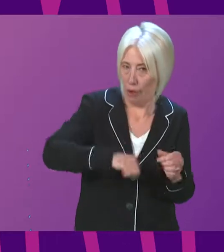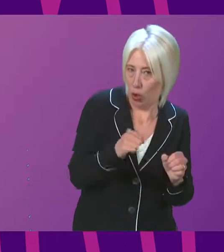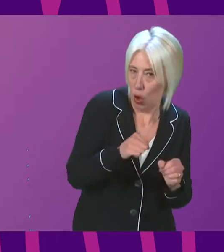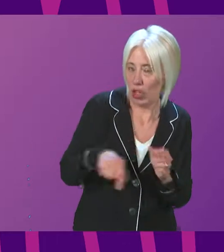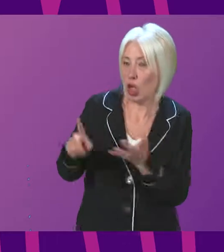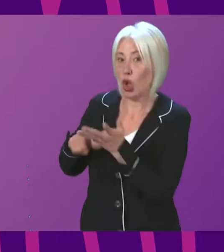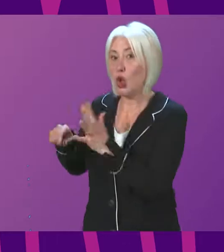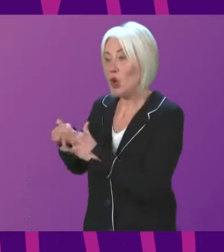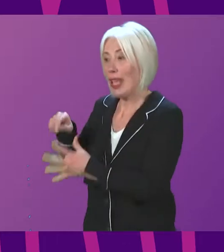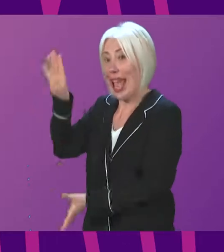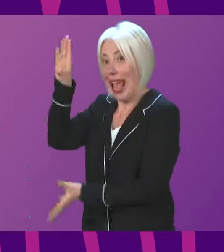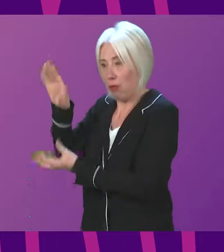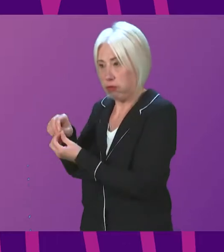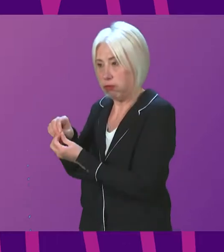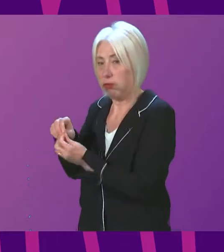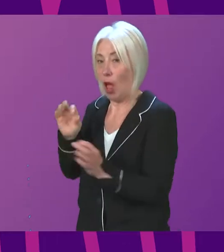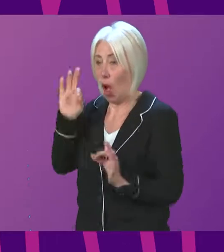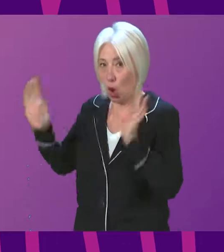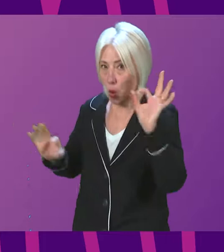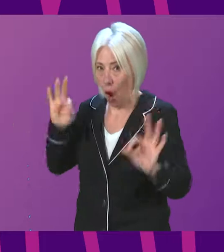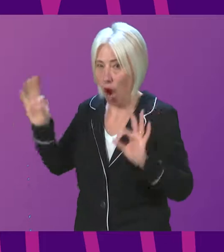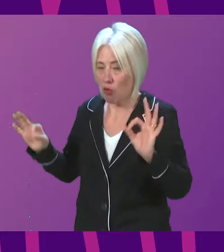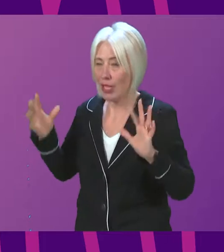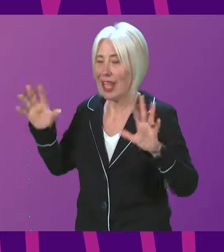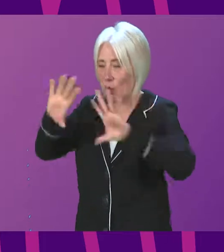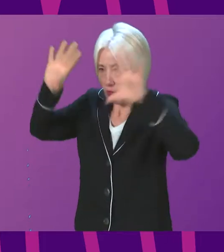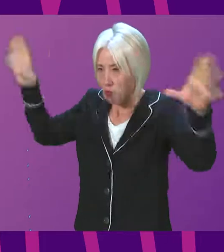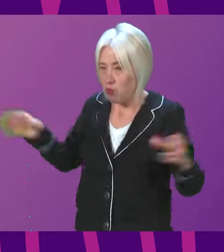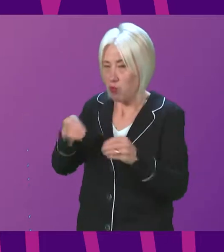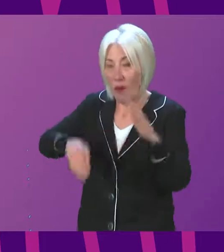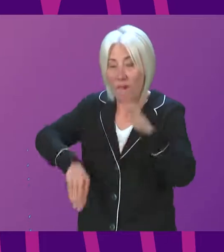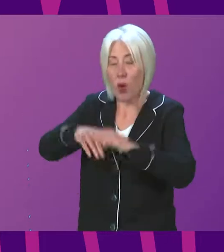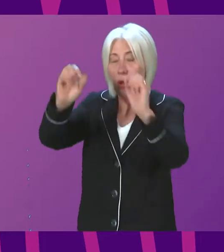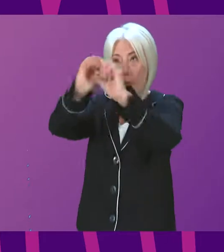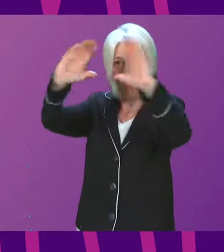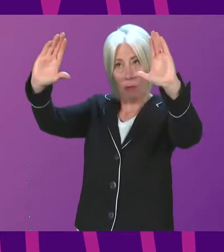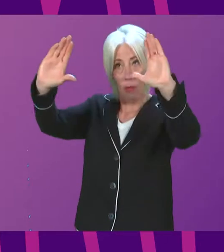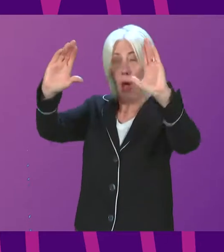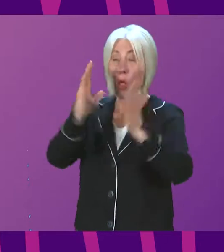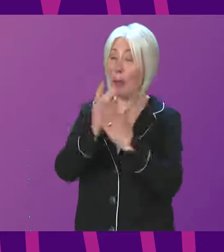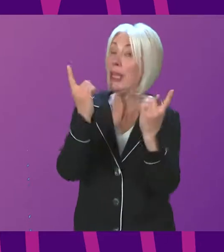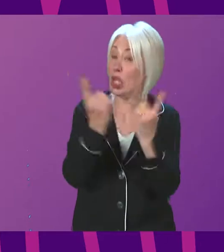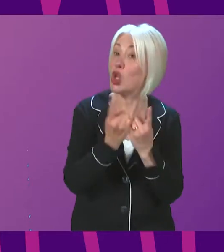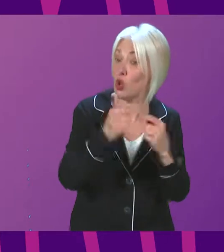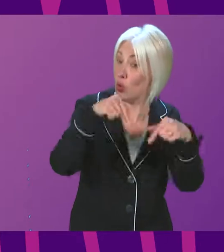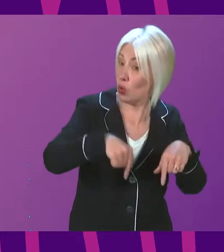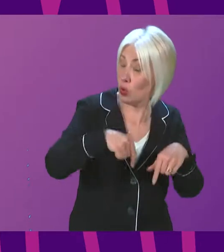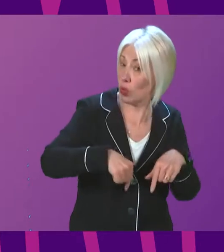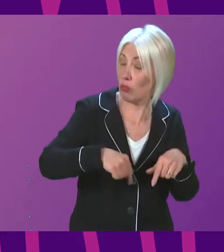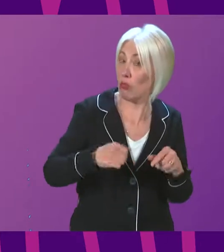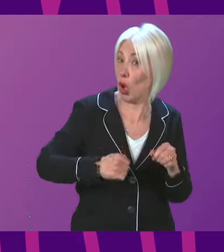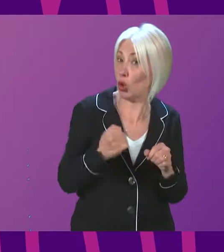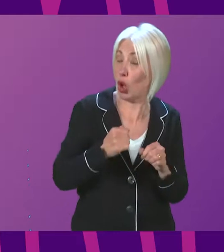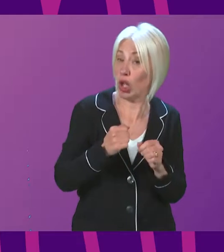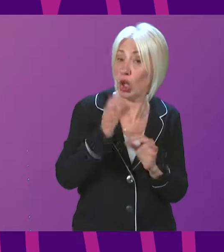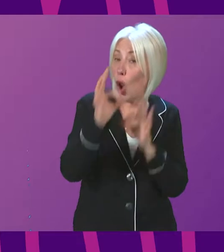inquiries will give, hopefully, a complete picture. Because there will be issues that the Scottish inquiry is prevented from